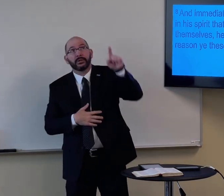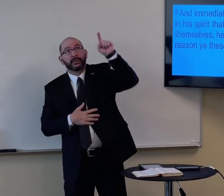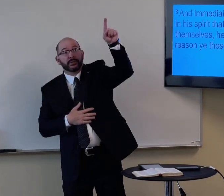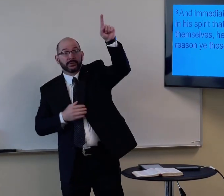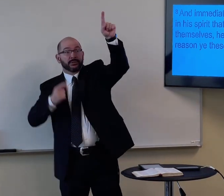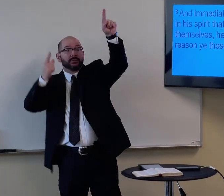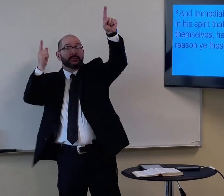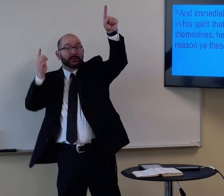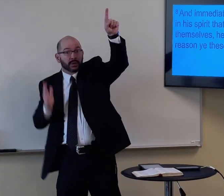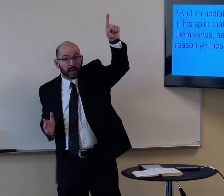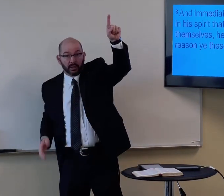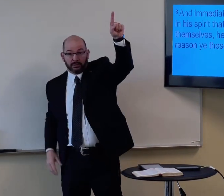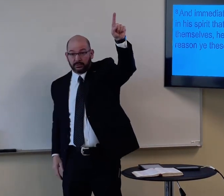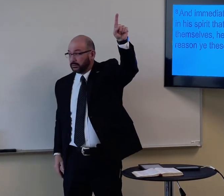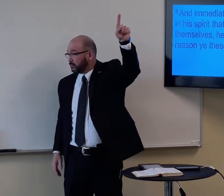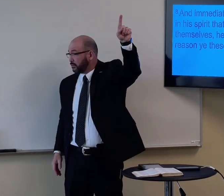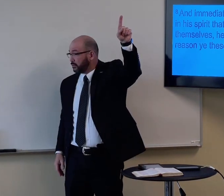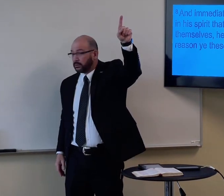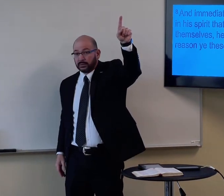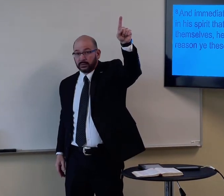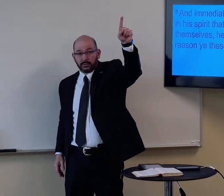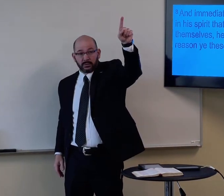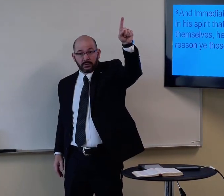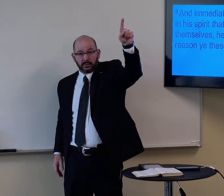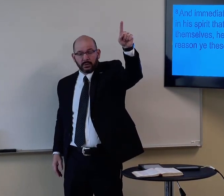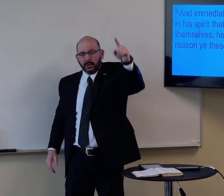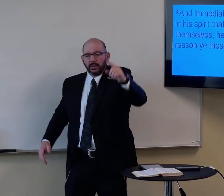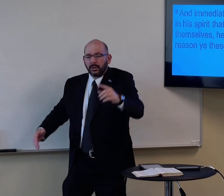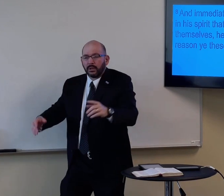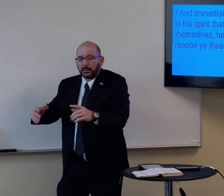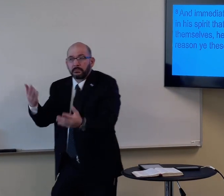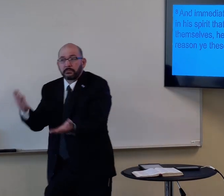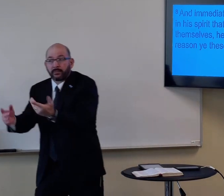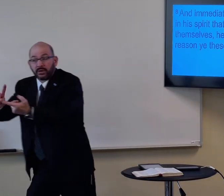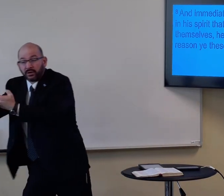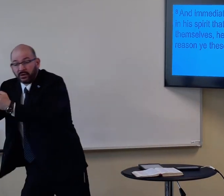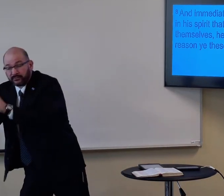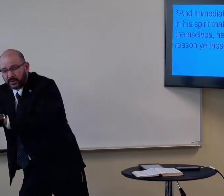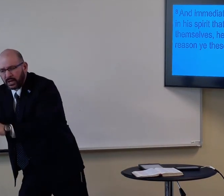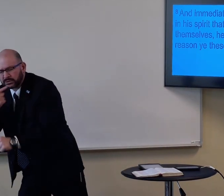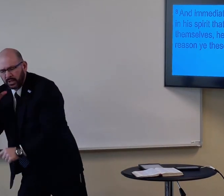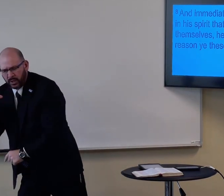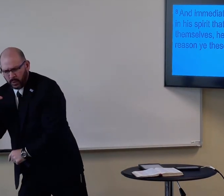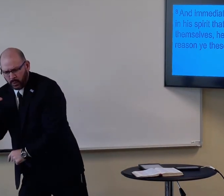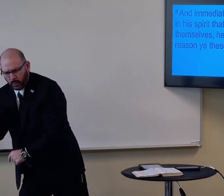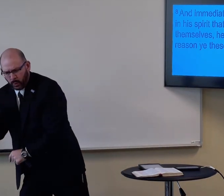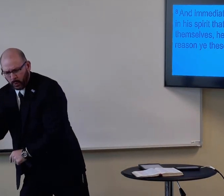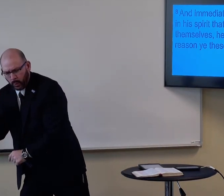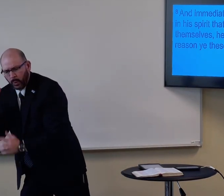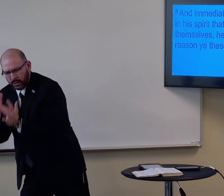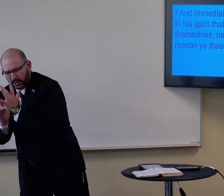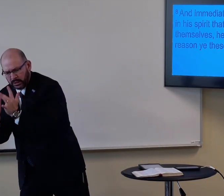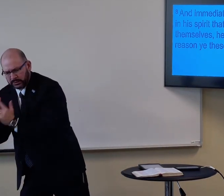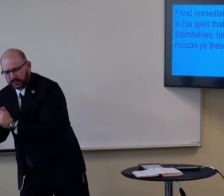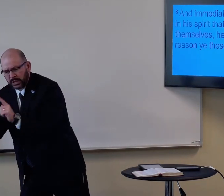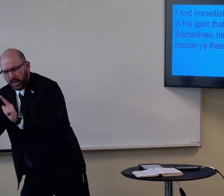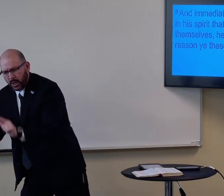The Bible says that Jesus himself is God. So maybe you've got a friend who says, no, no, no,